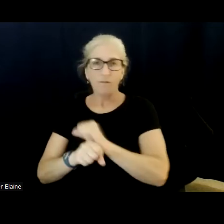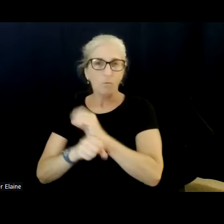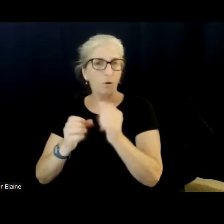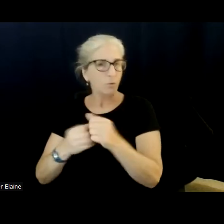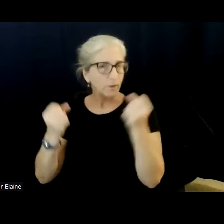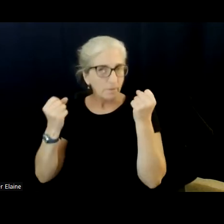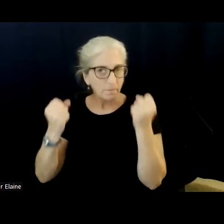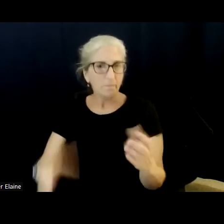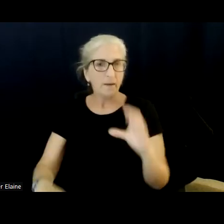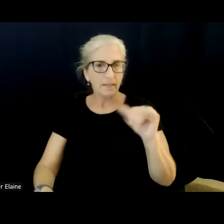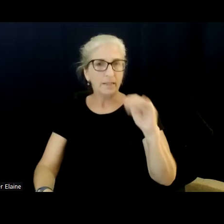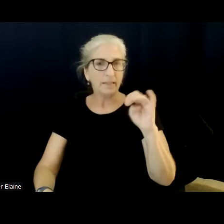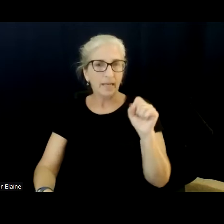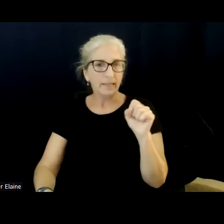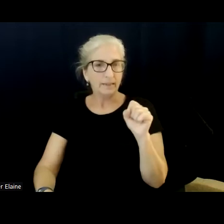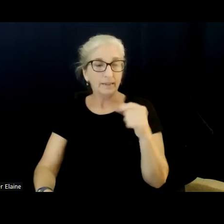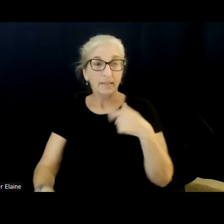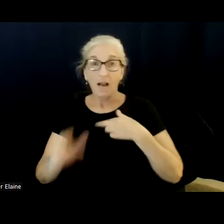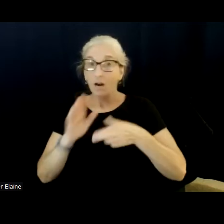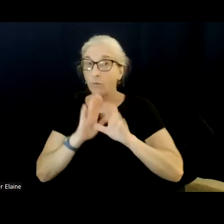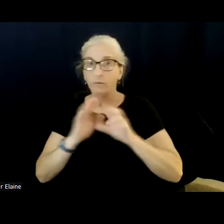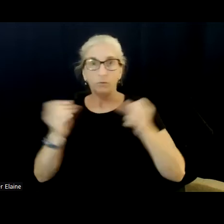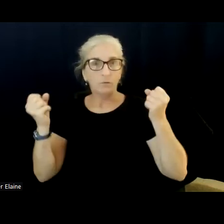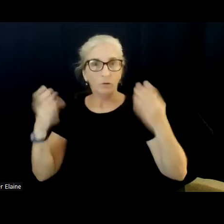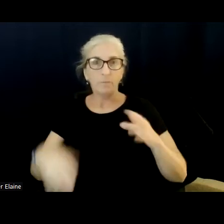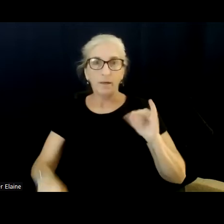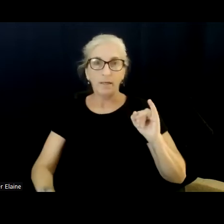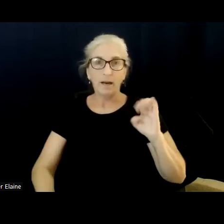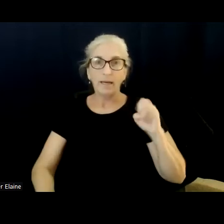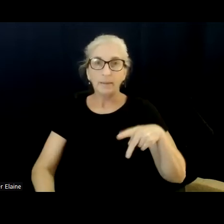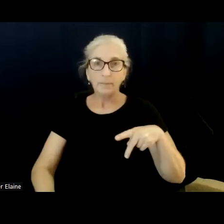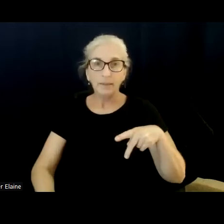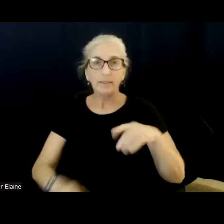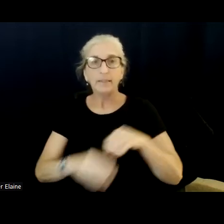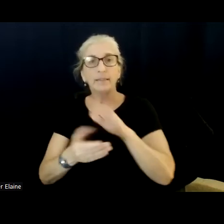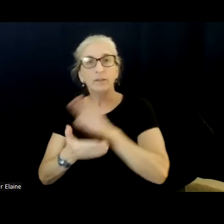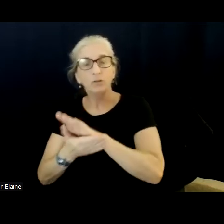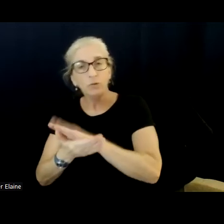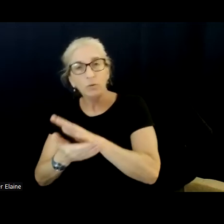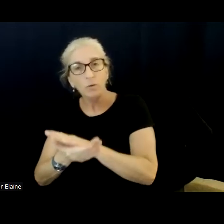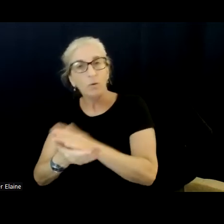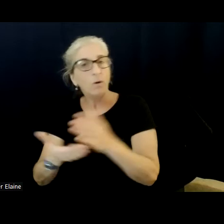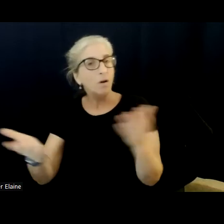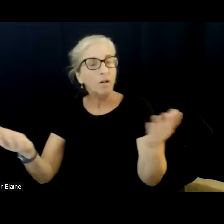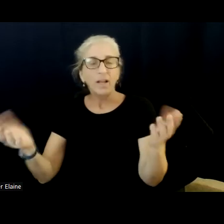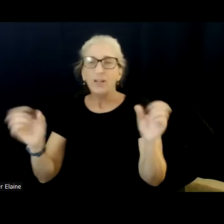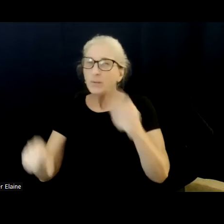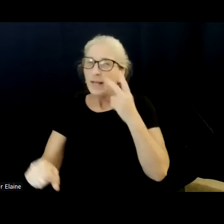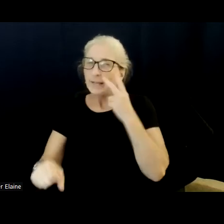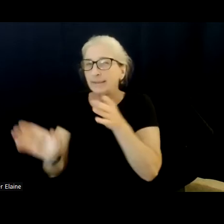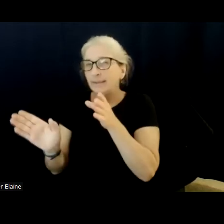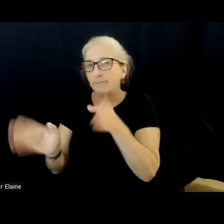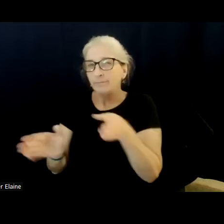mean, I've reviewed so many, uh, IEPs and, and the school programs and, and where you are, and you can just kind of see a pattern that